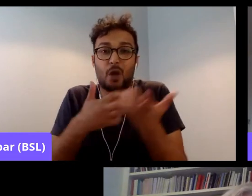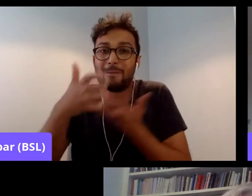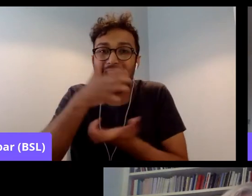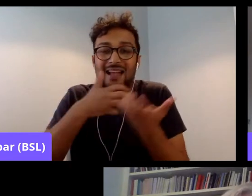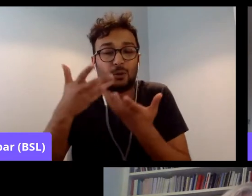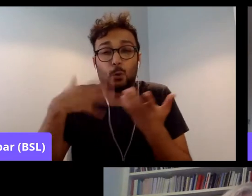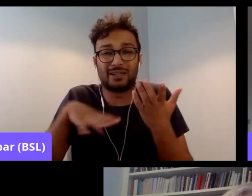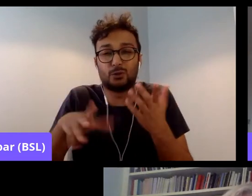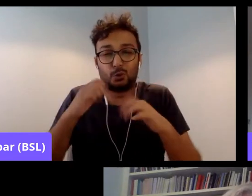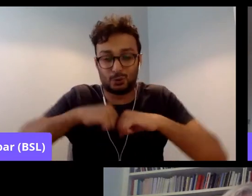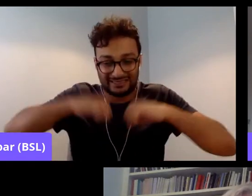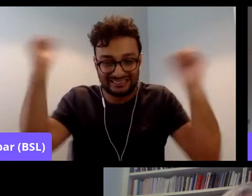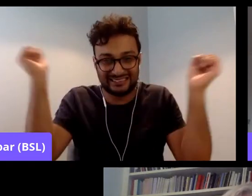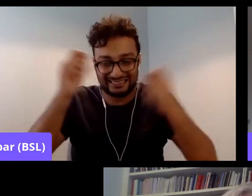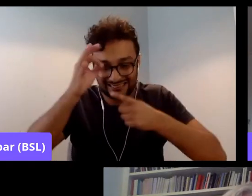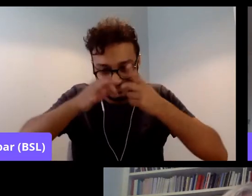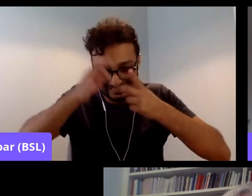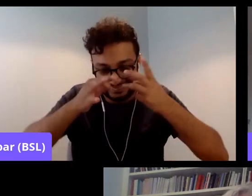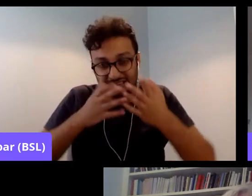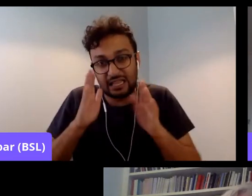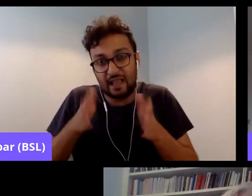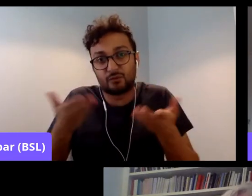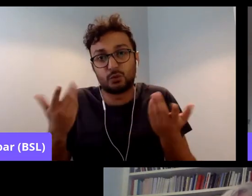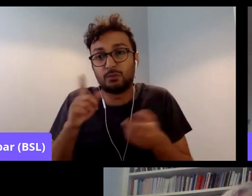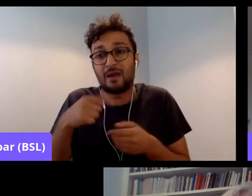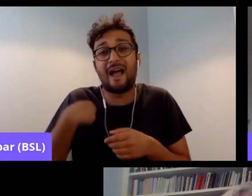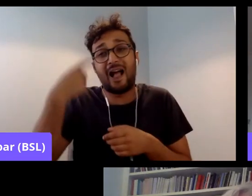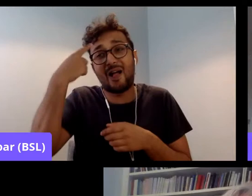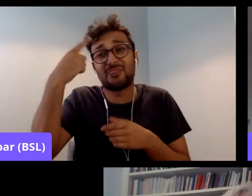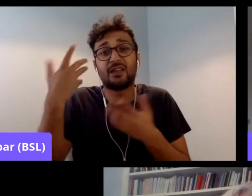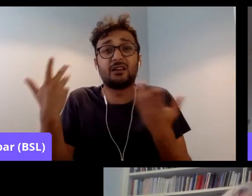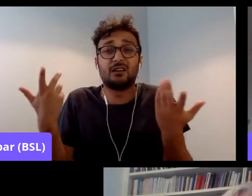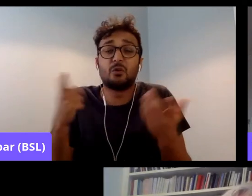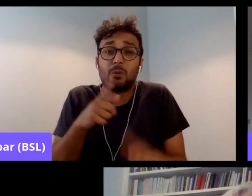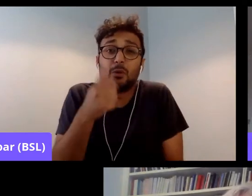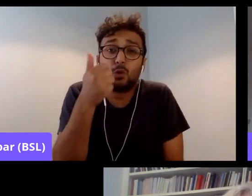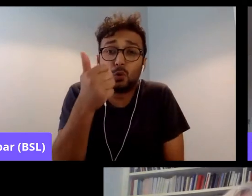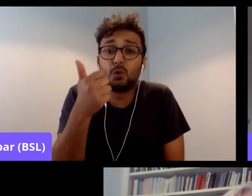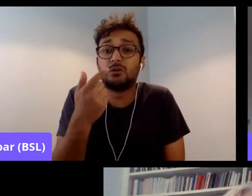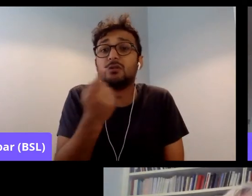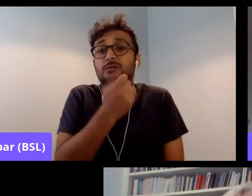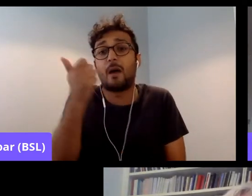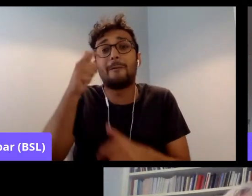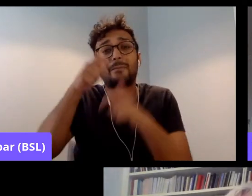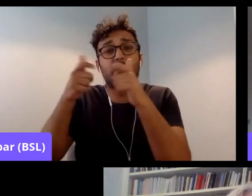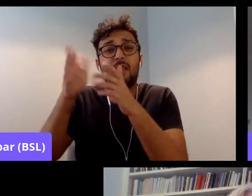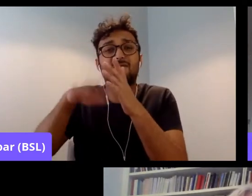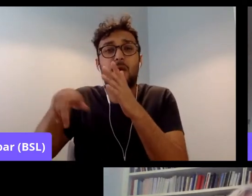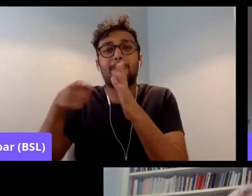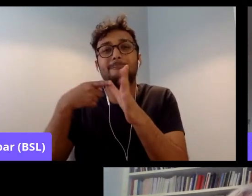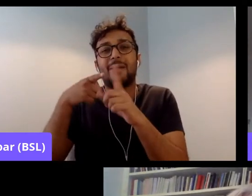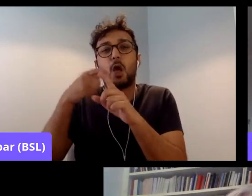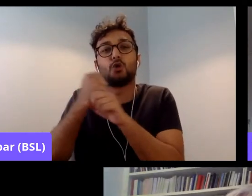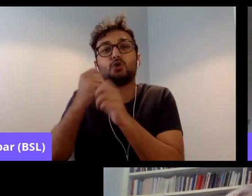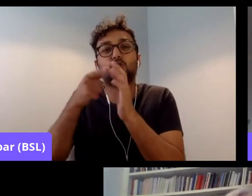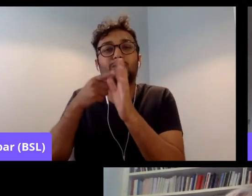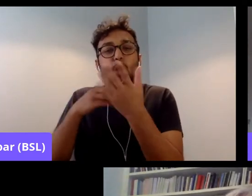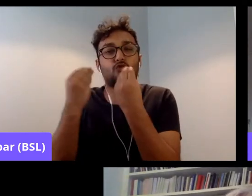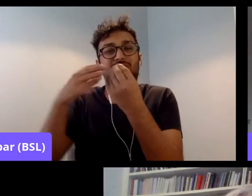a great idea if we could at least accommodate some of those people from the Aegean for the for the moment, because they're in desperate circumstances.